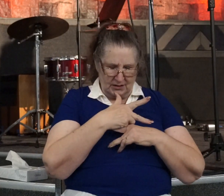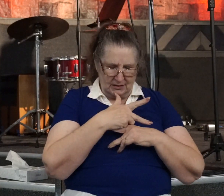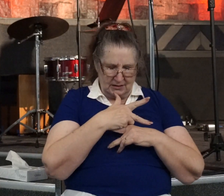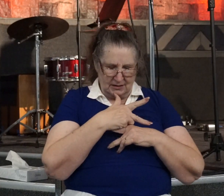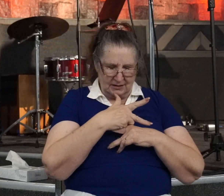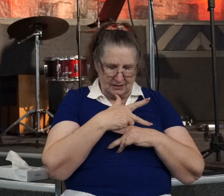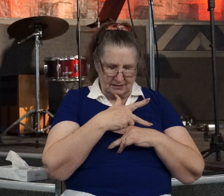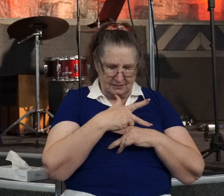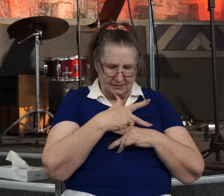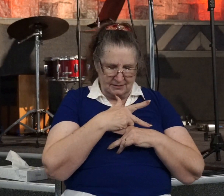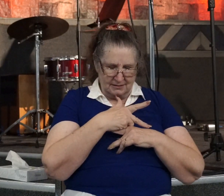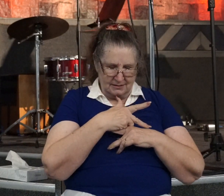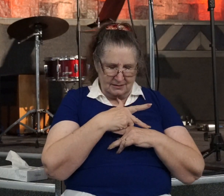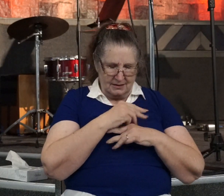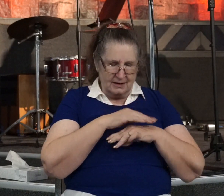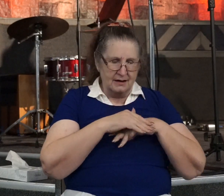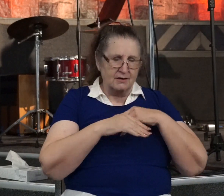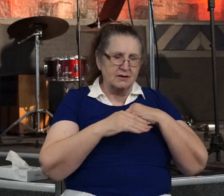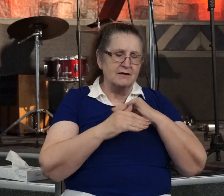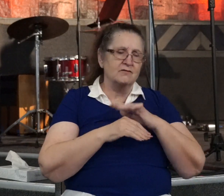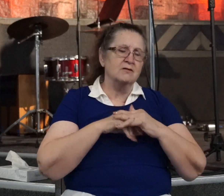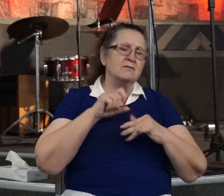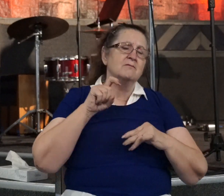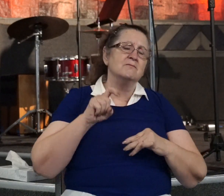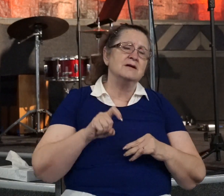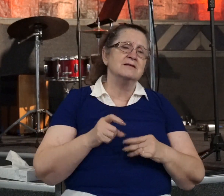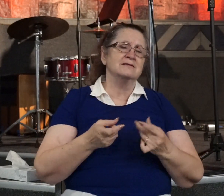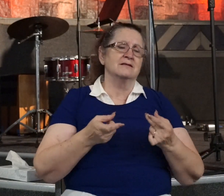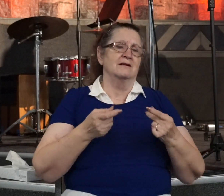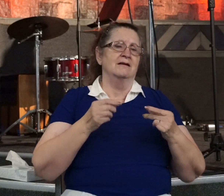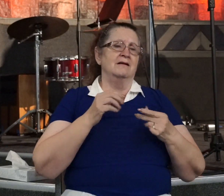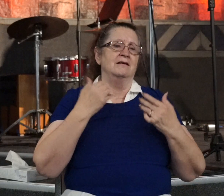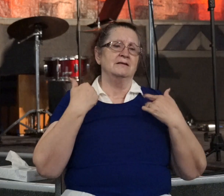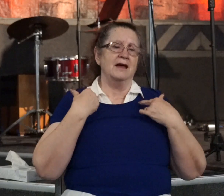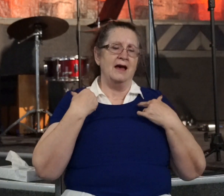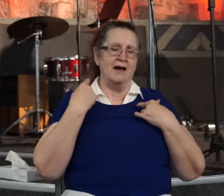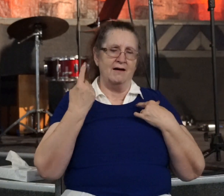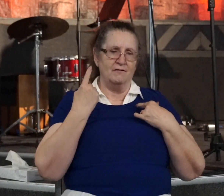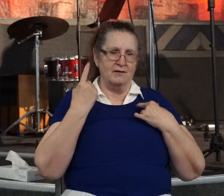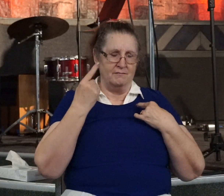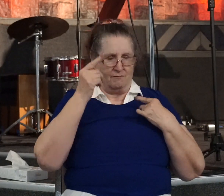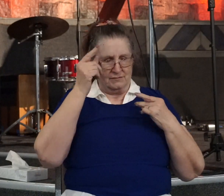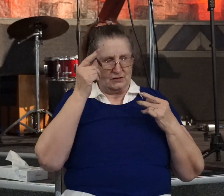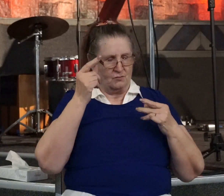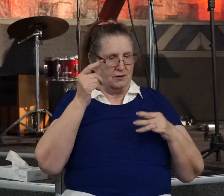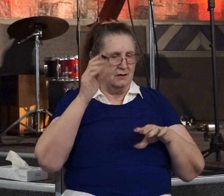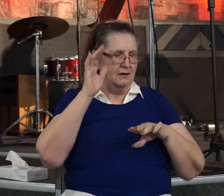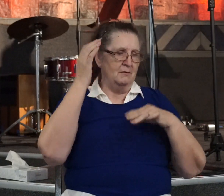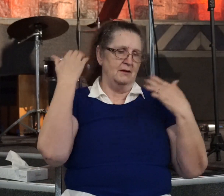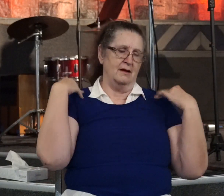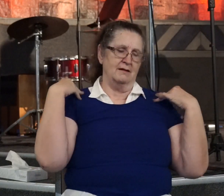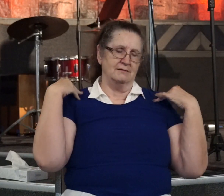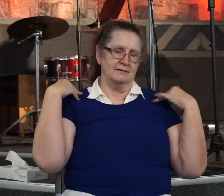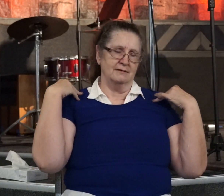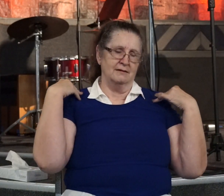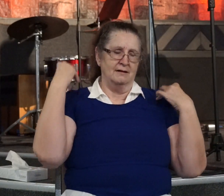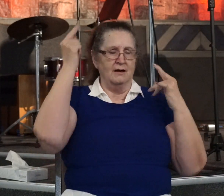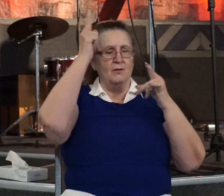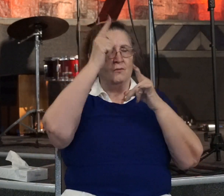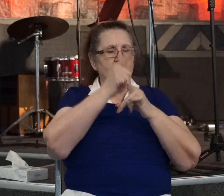And how comforting it must have been to have someone put their hands on his shoulders and say to him, brother, I'm here